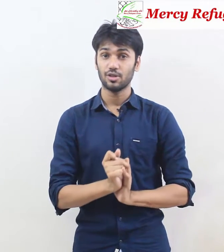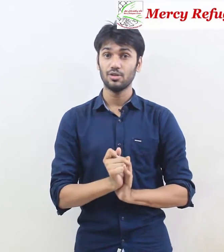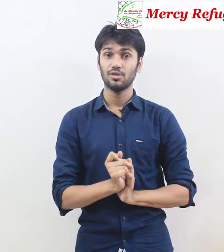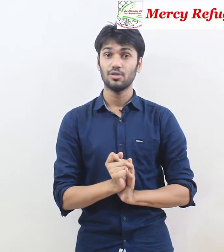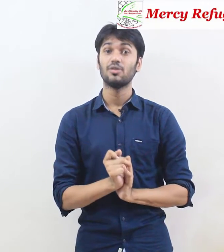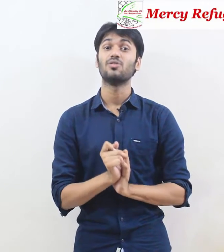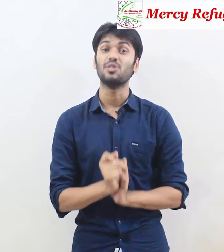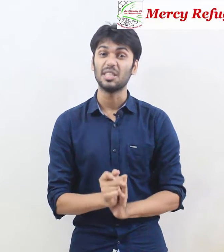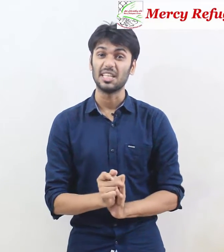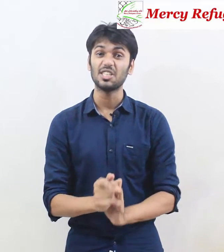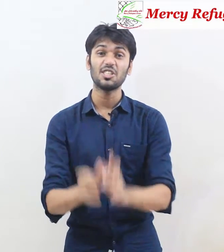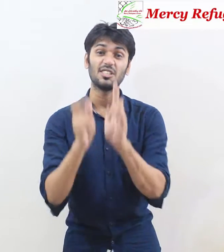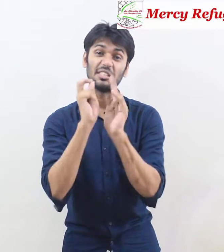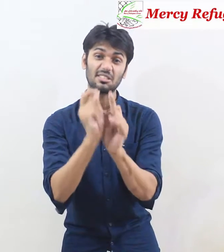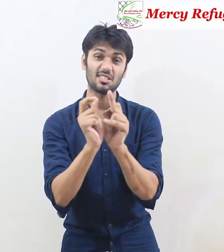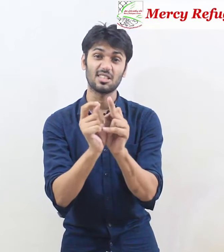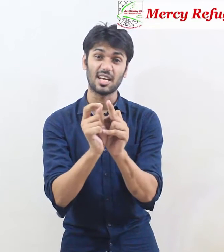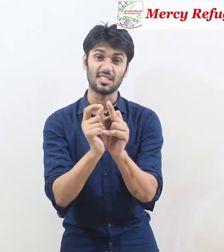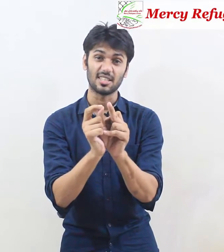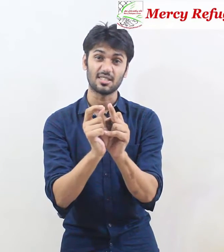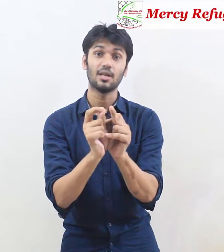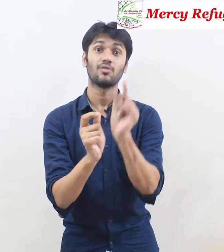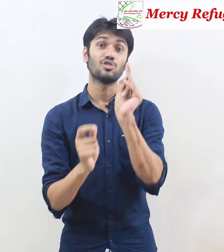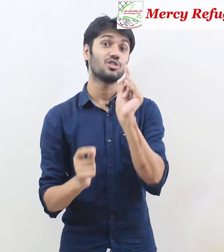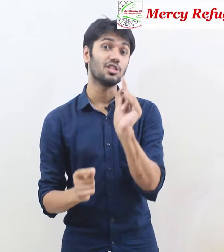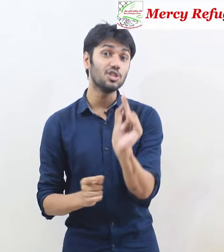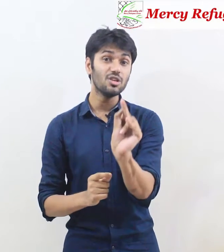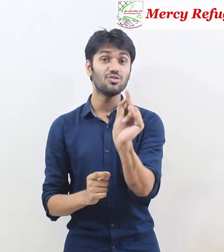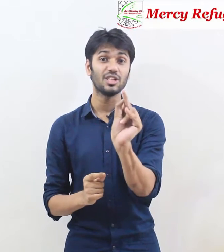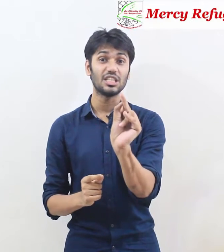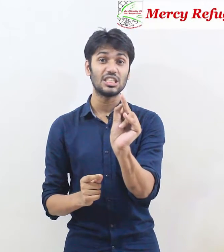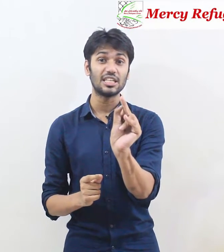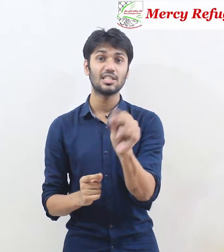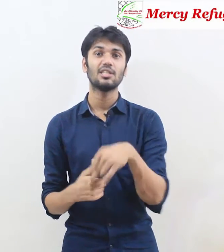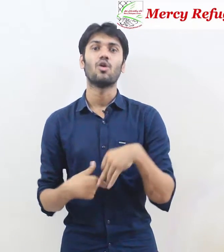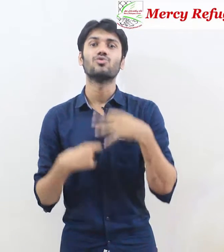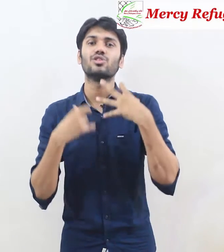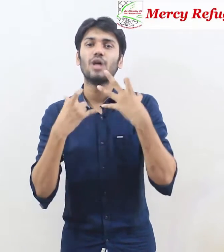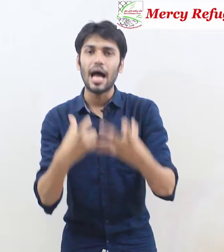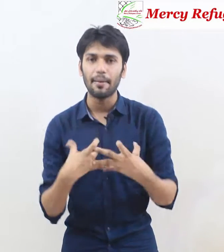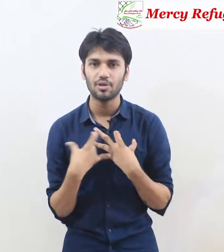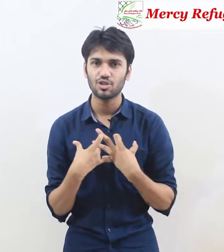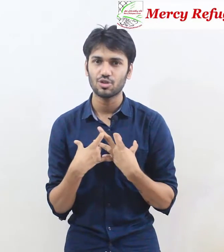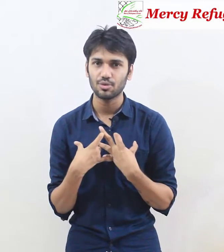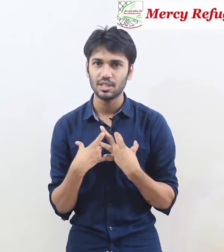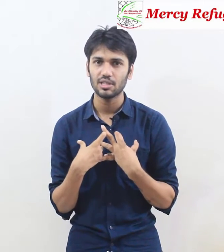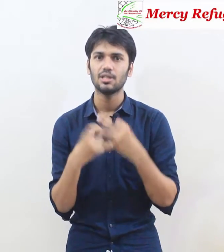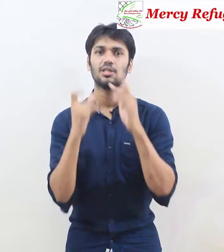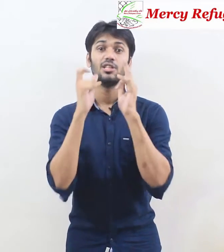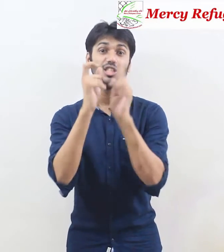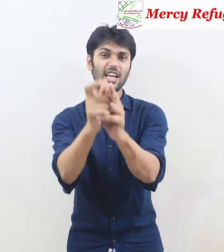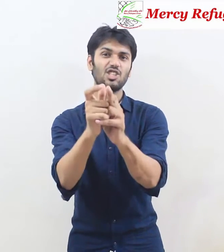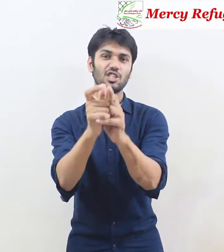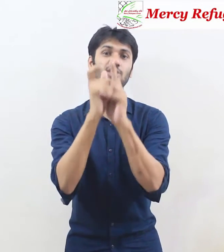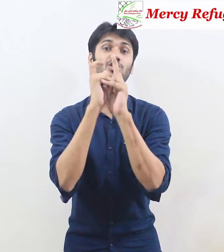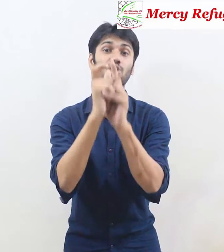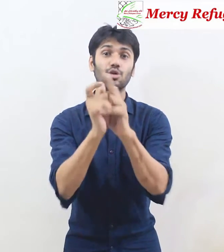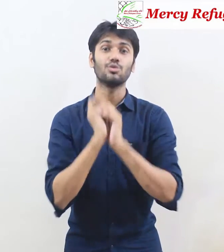finish the exercises first you finish it once you have understood it teach it to